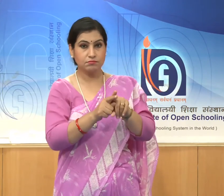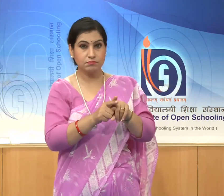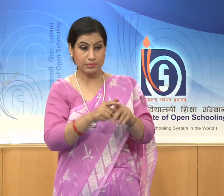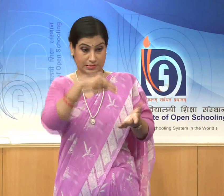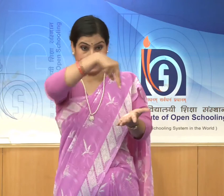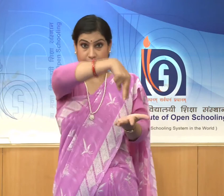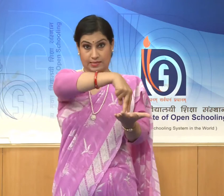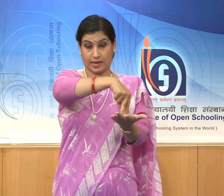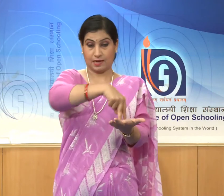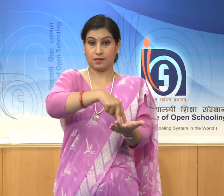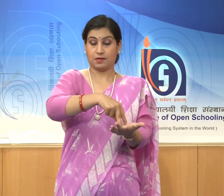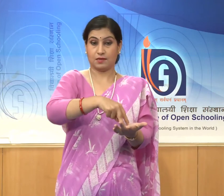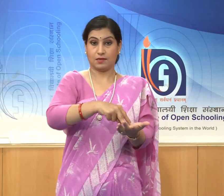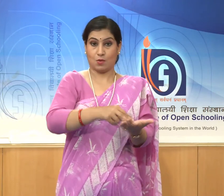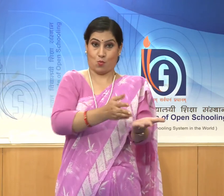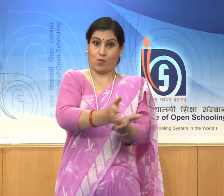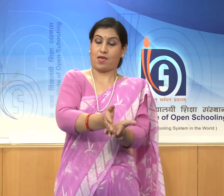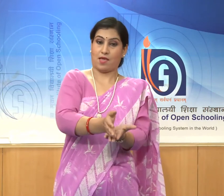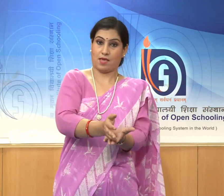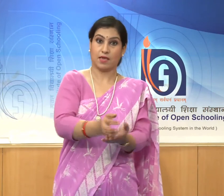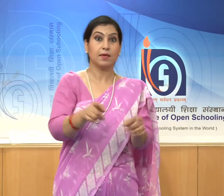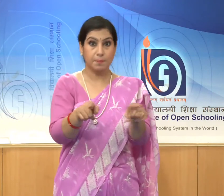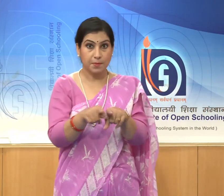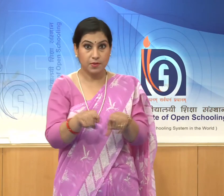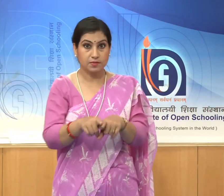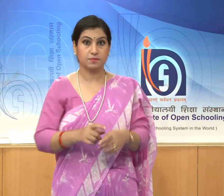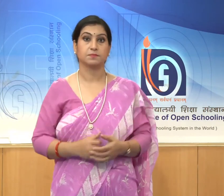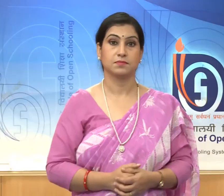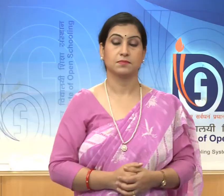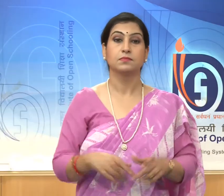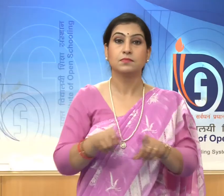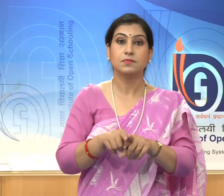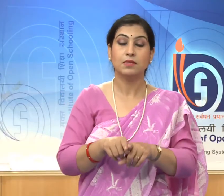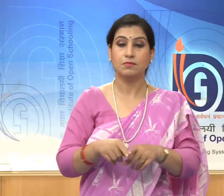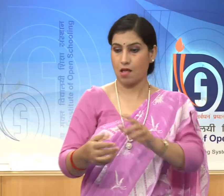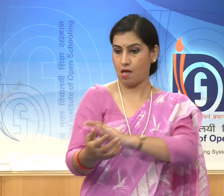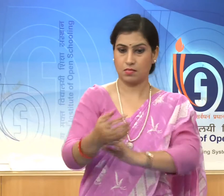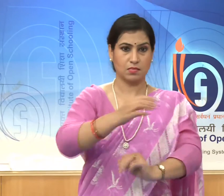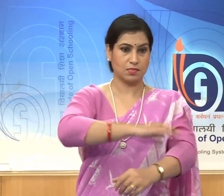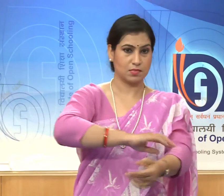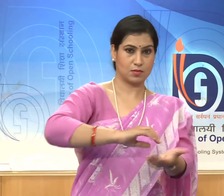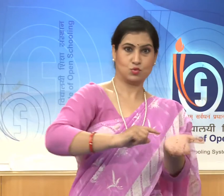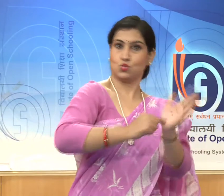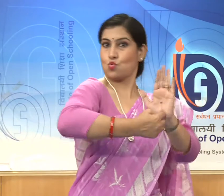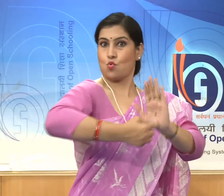and the ruddha rhythmic limbs bring